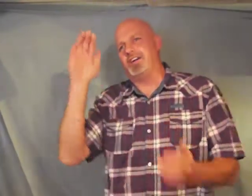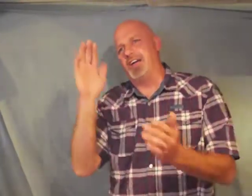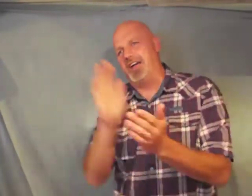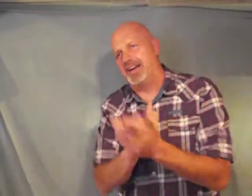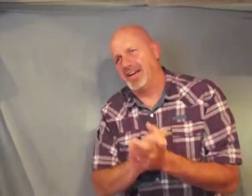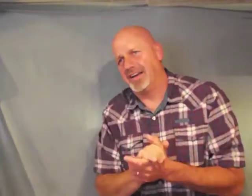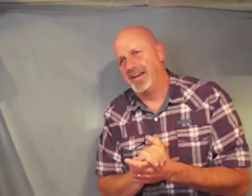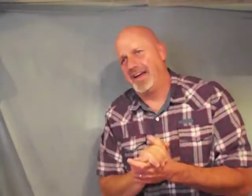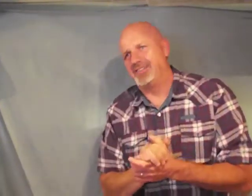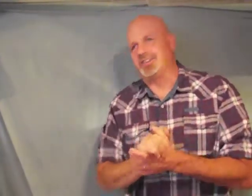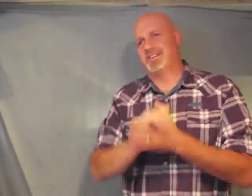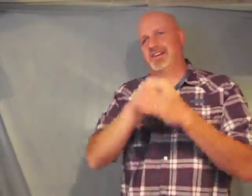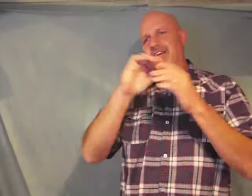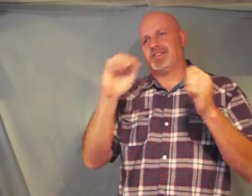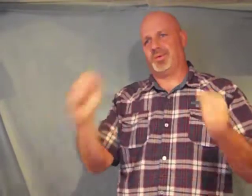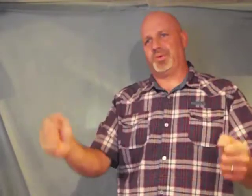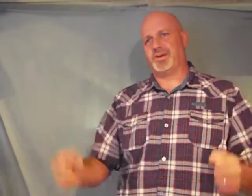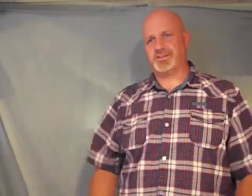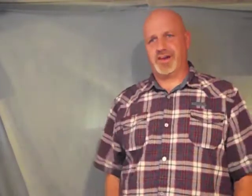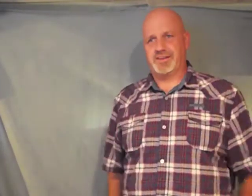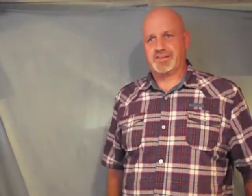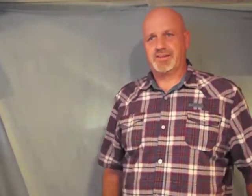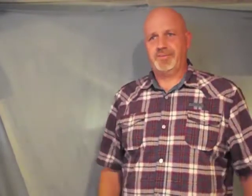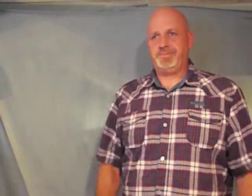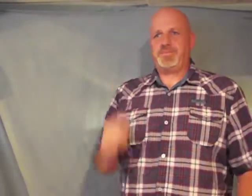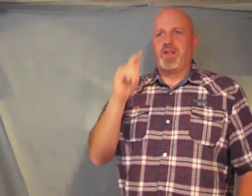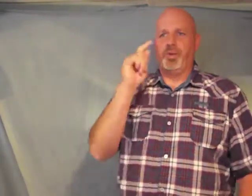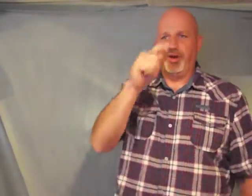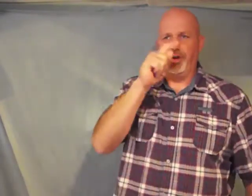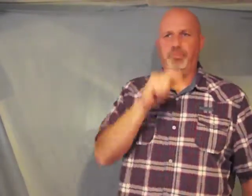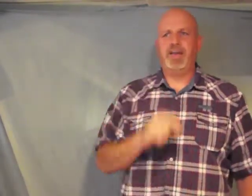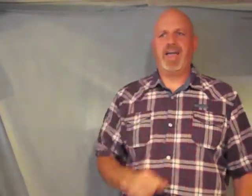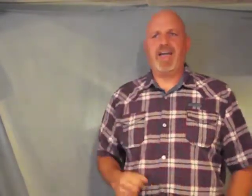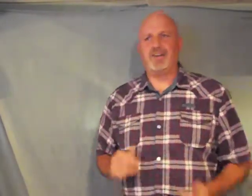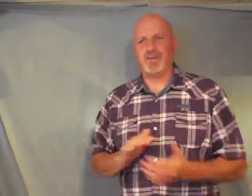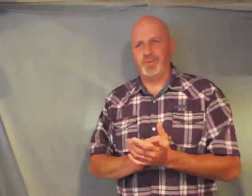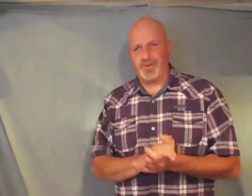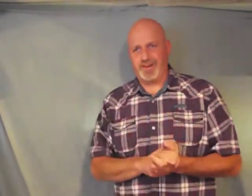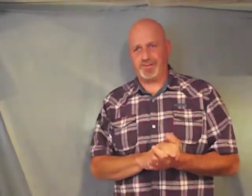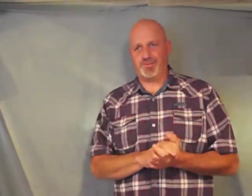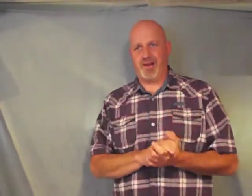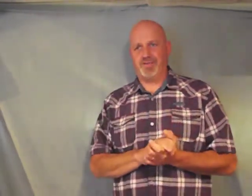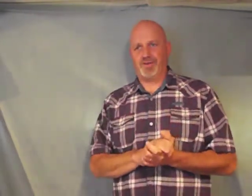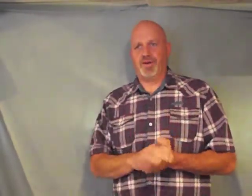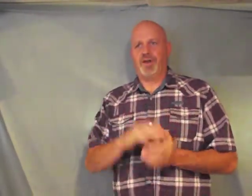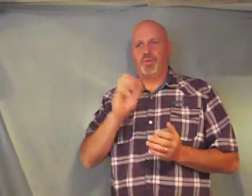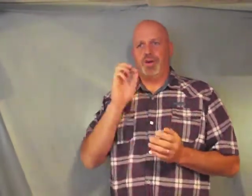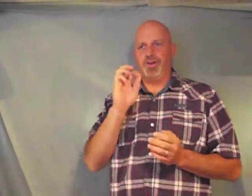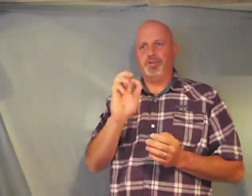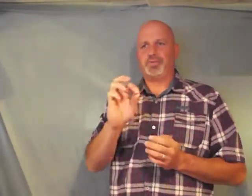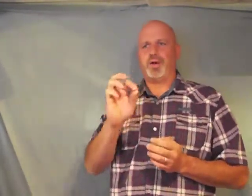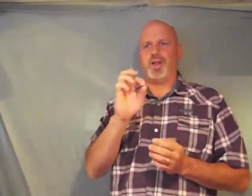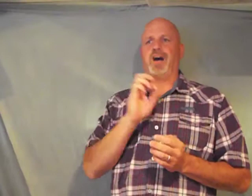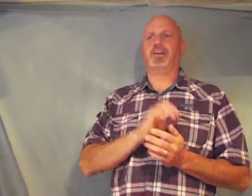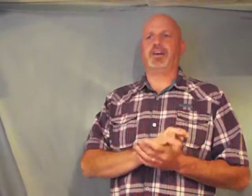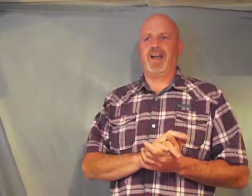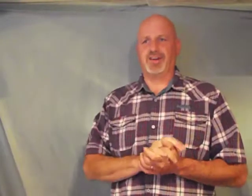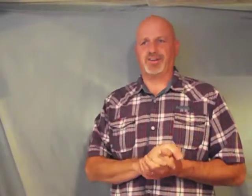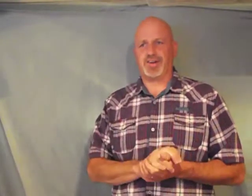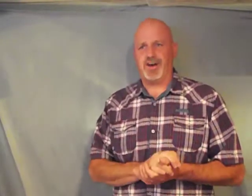indignation towards us will you be angry with us forever will you prolong your anger to all